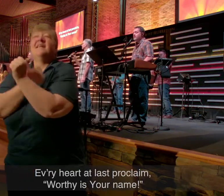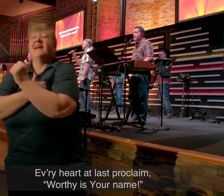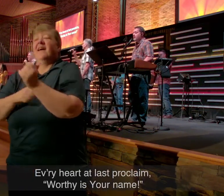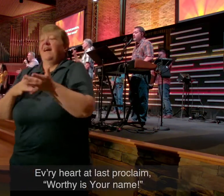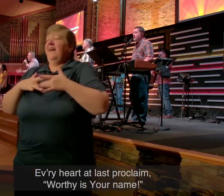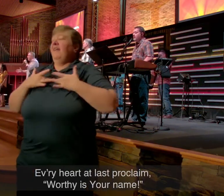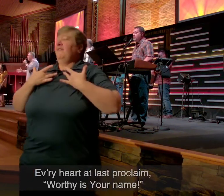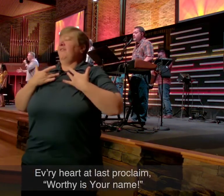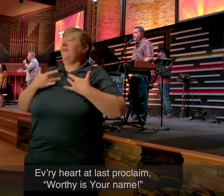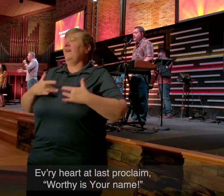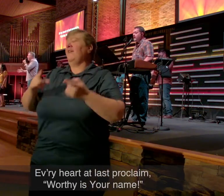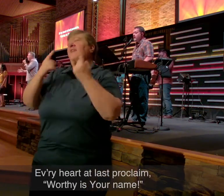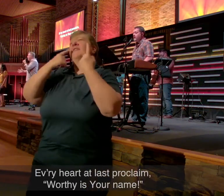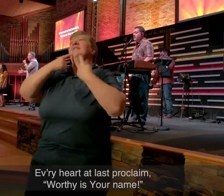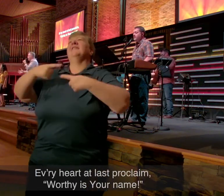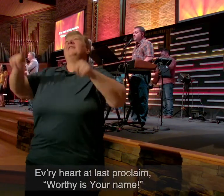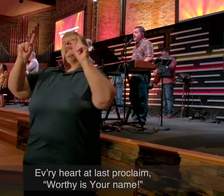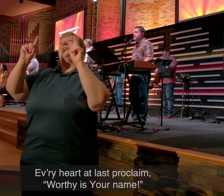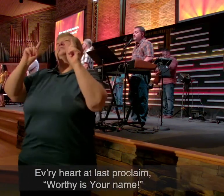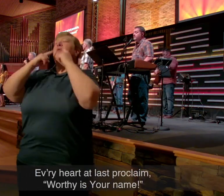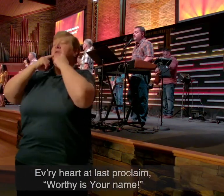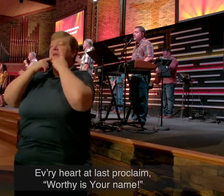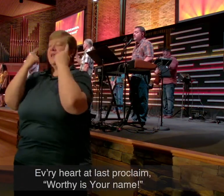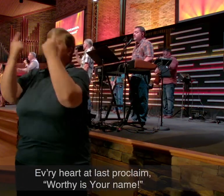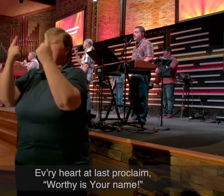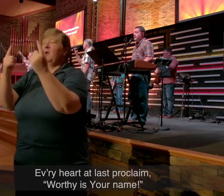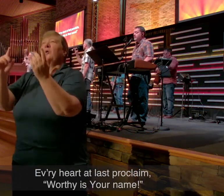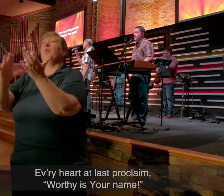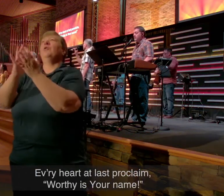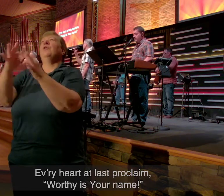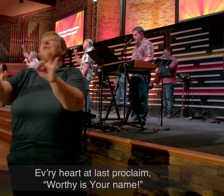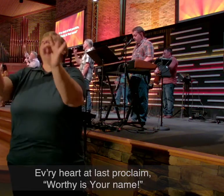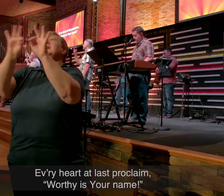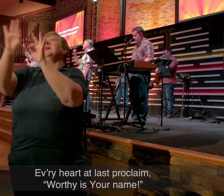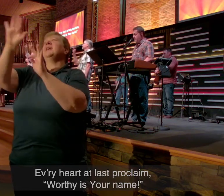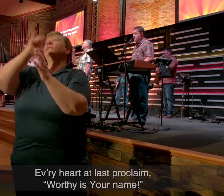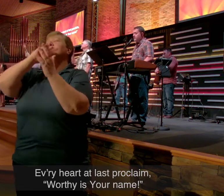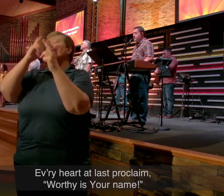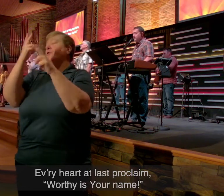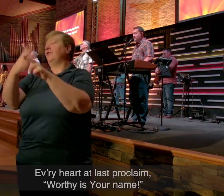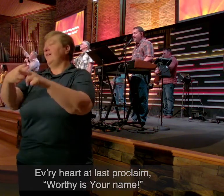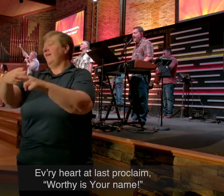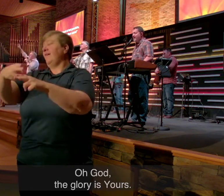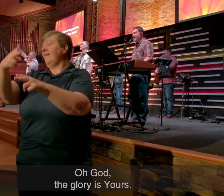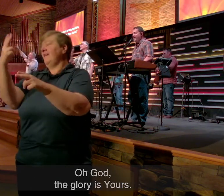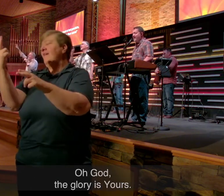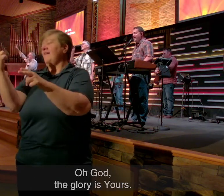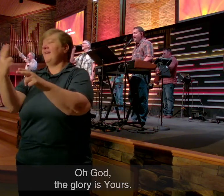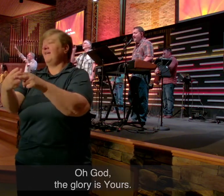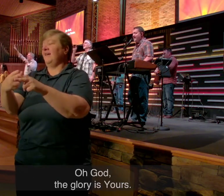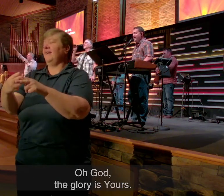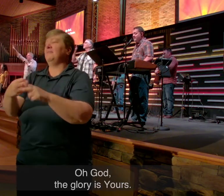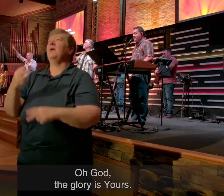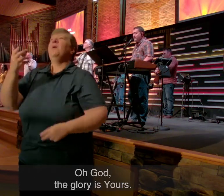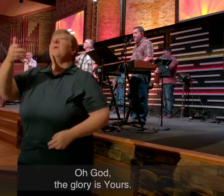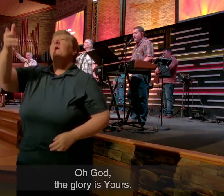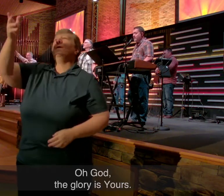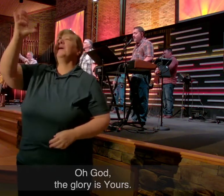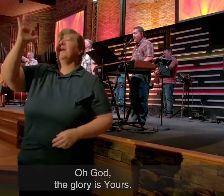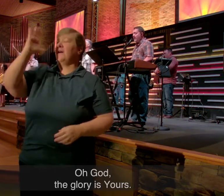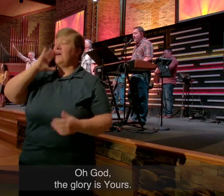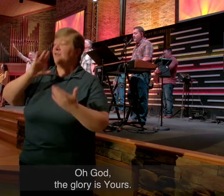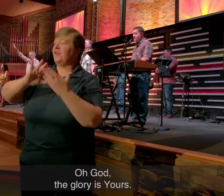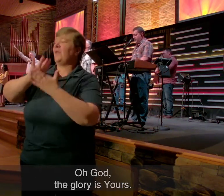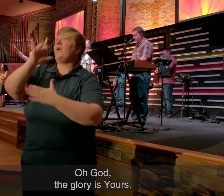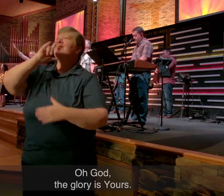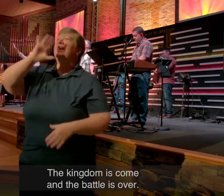Every heart at last proclaim. Worthy is your name. Oh God,